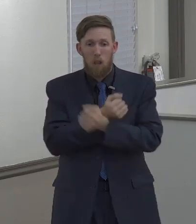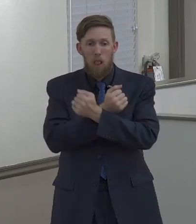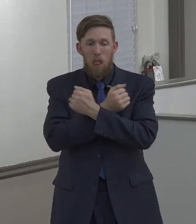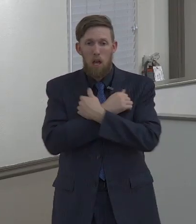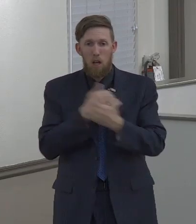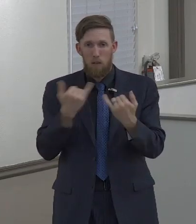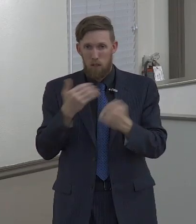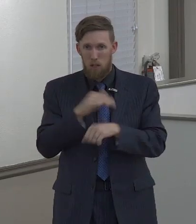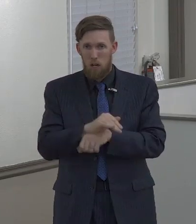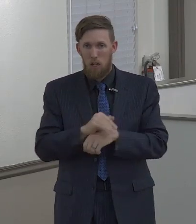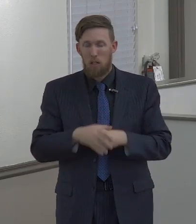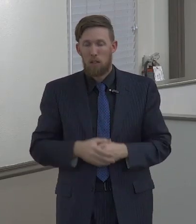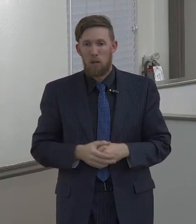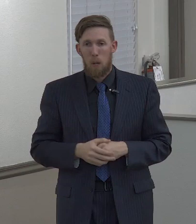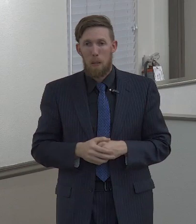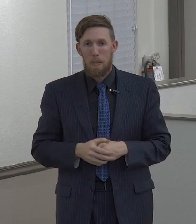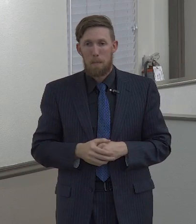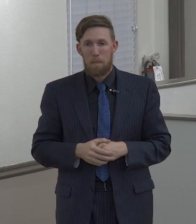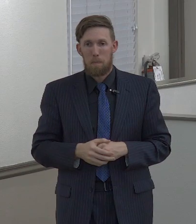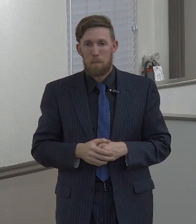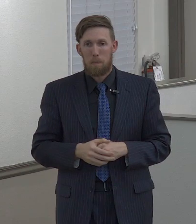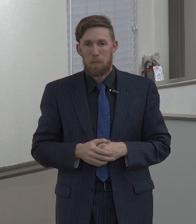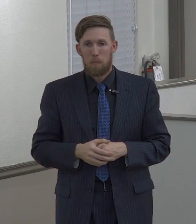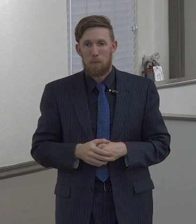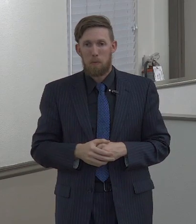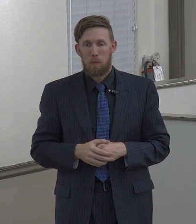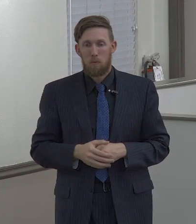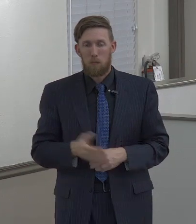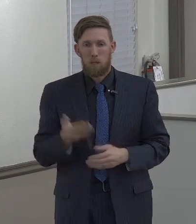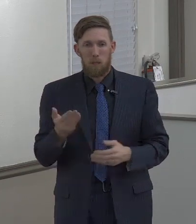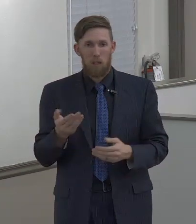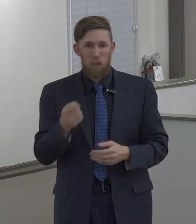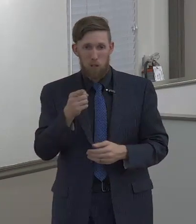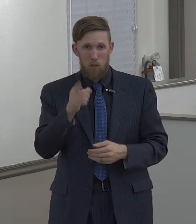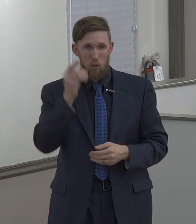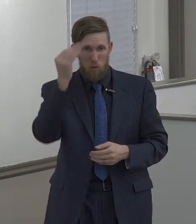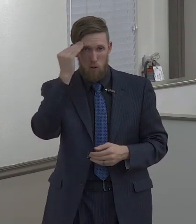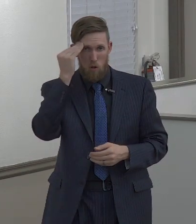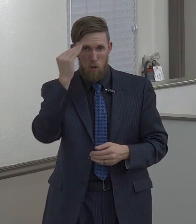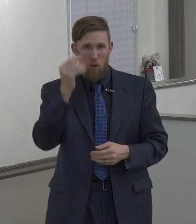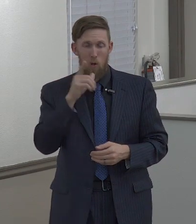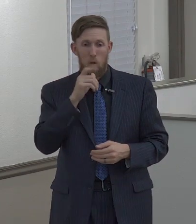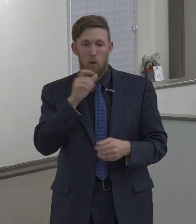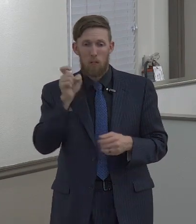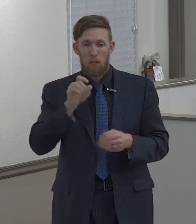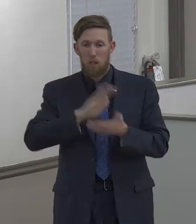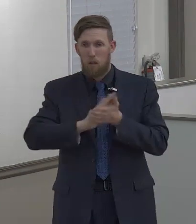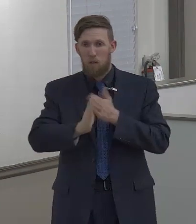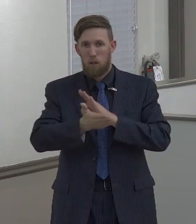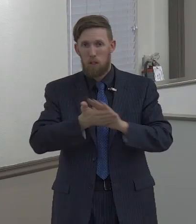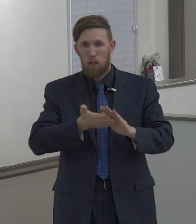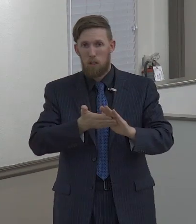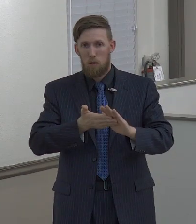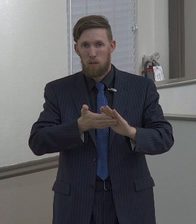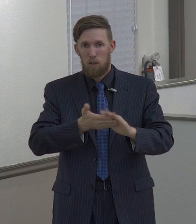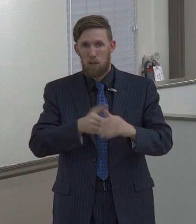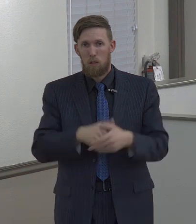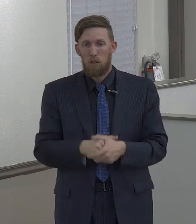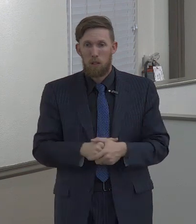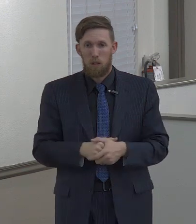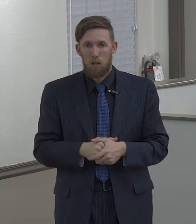towards one another is there someone that maybe you need to get right with someone that you need to give forgiveness to someone that